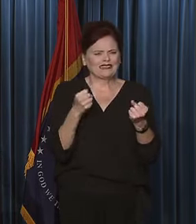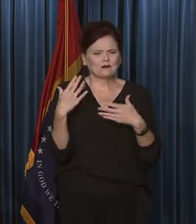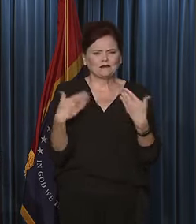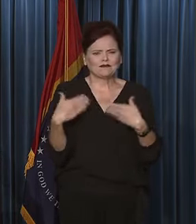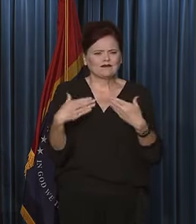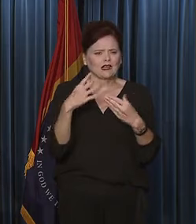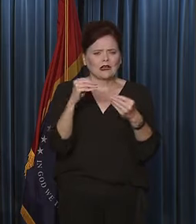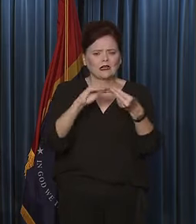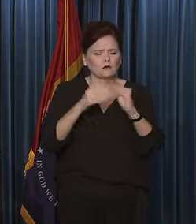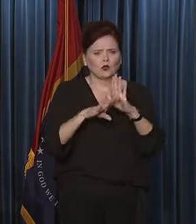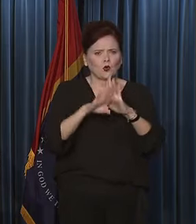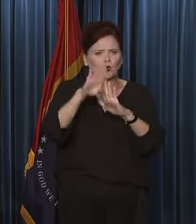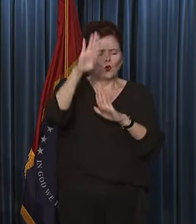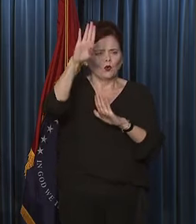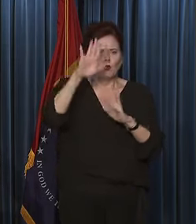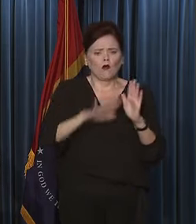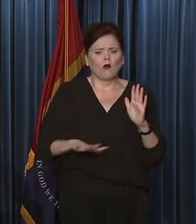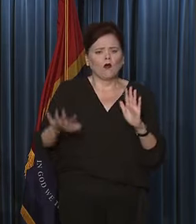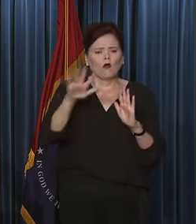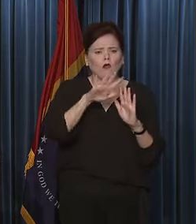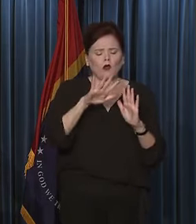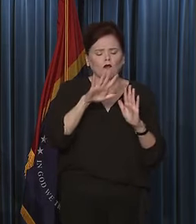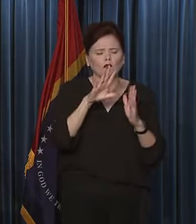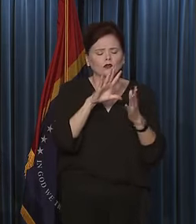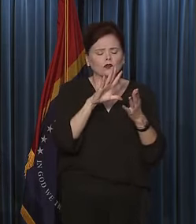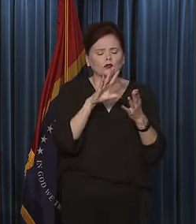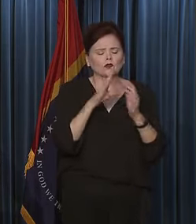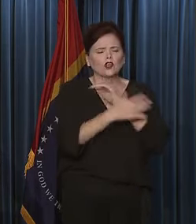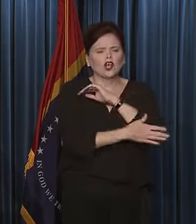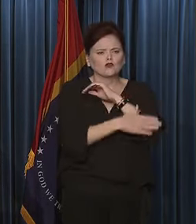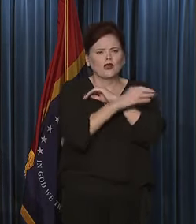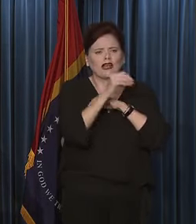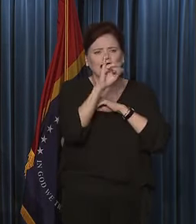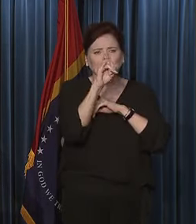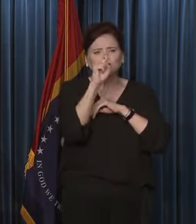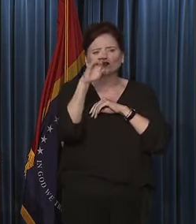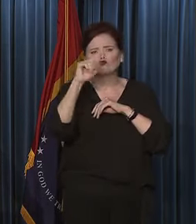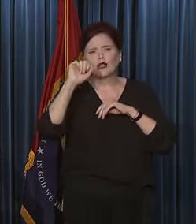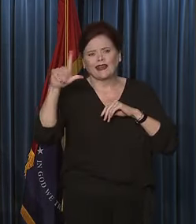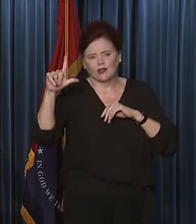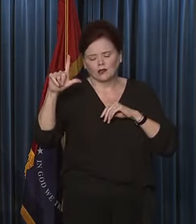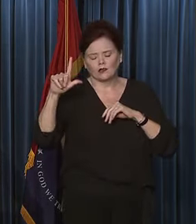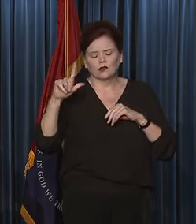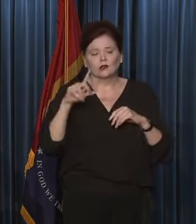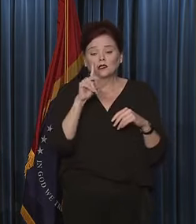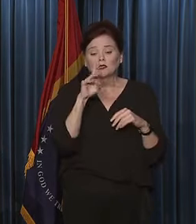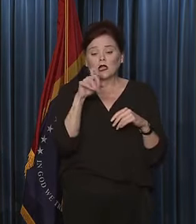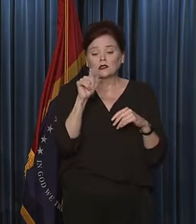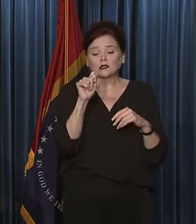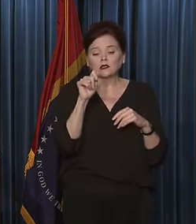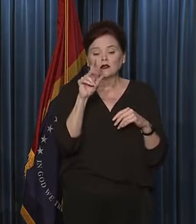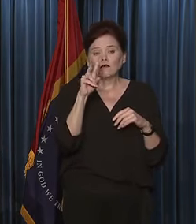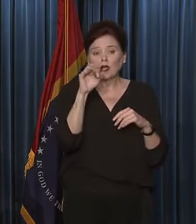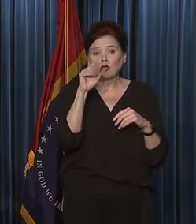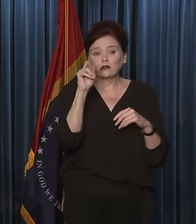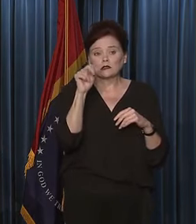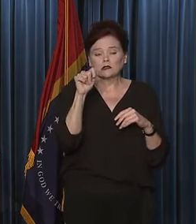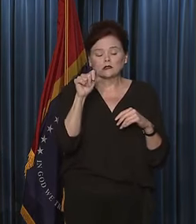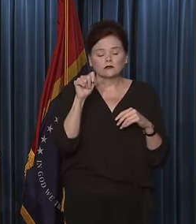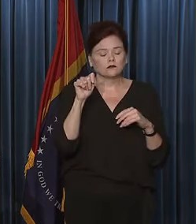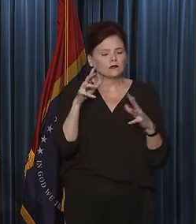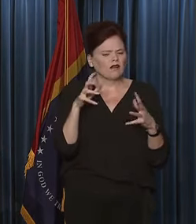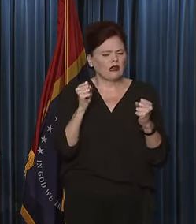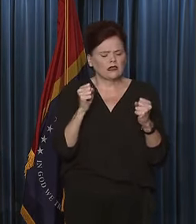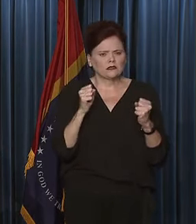rise in cases in the country of Israel. I've looked at the Delta variant, and it's very, very quick and rapid rise